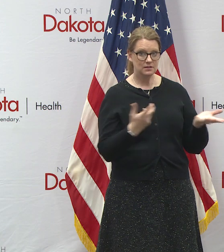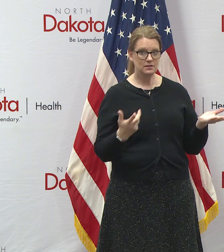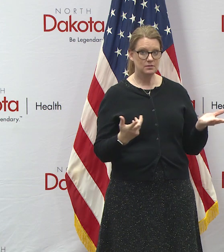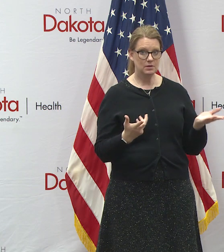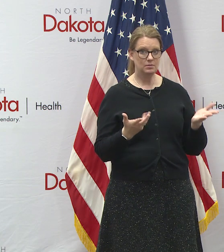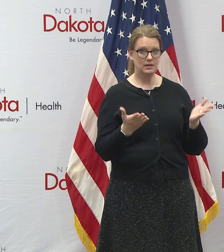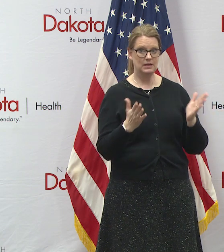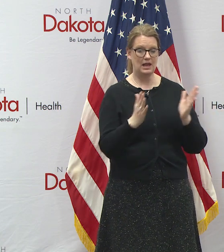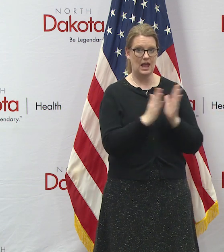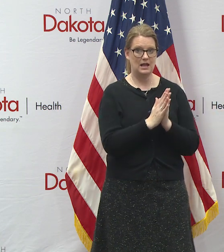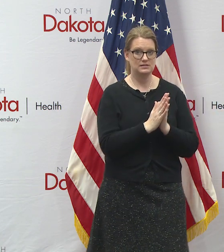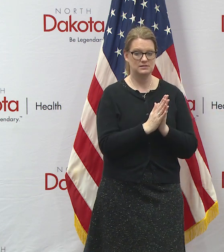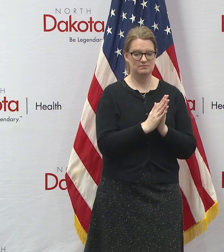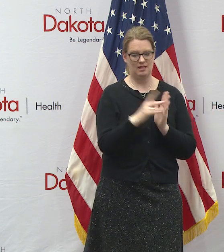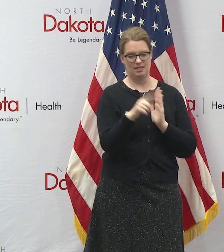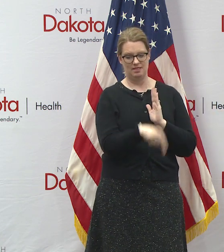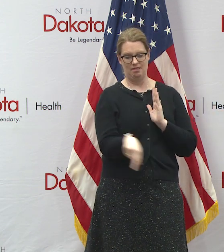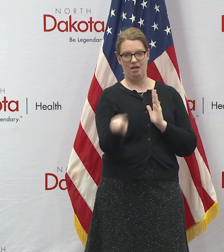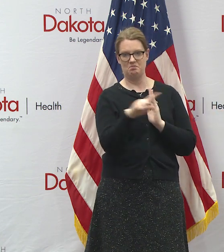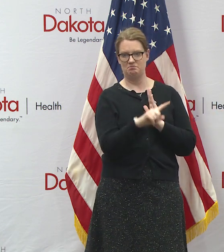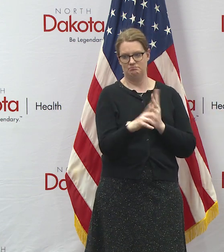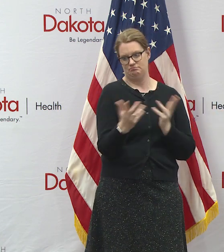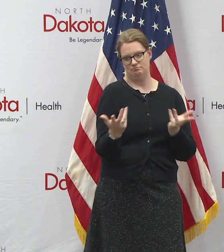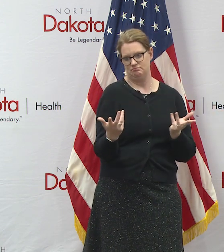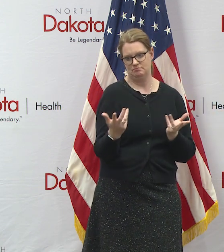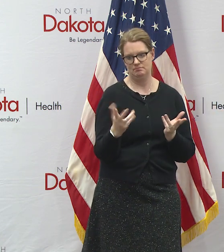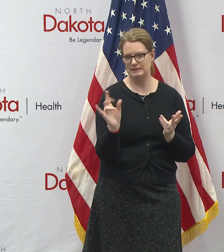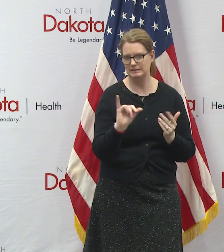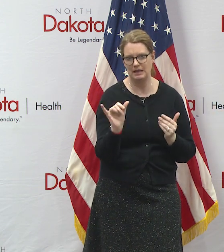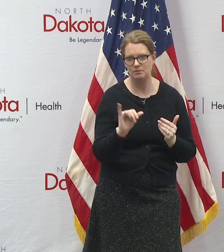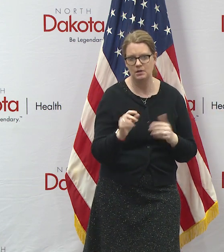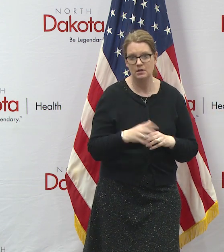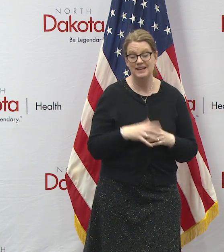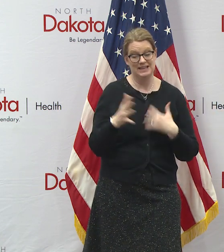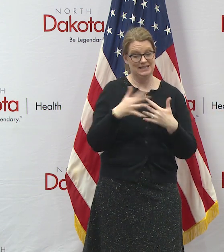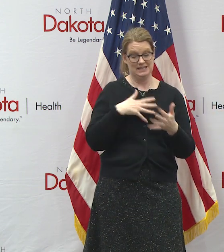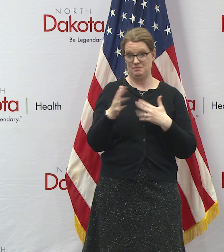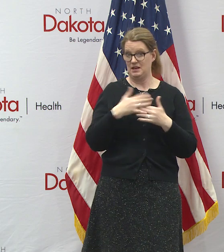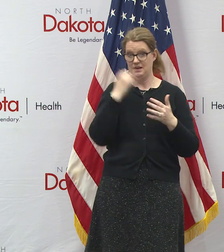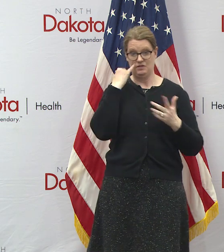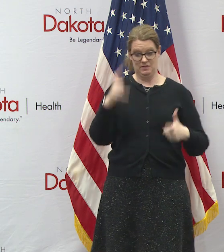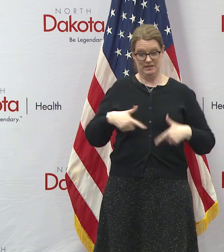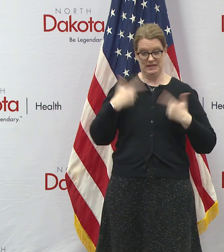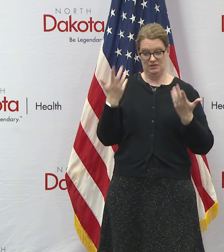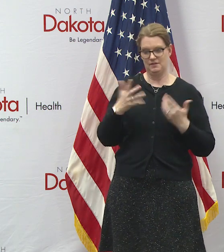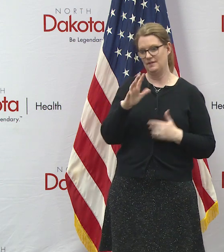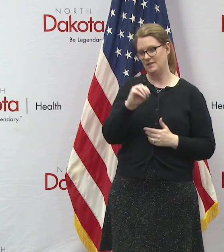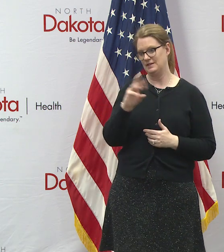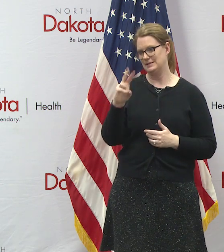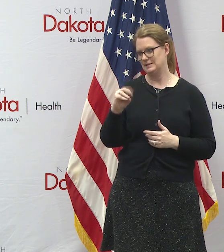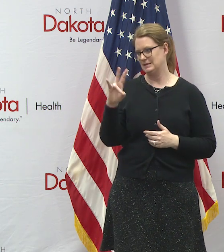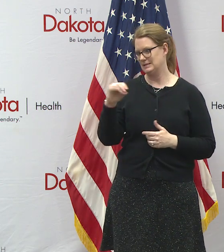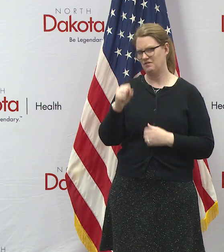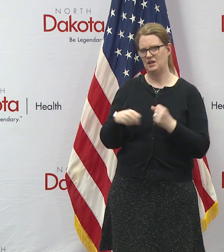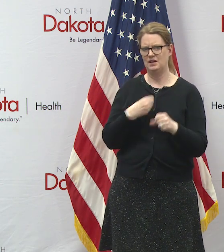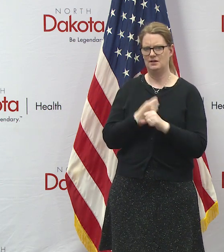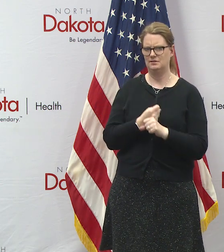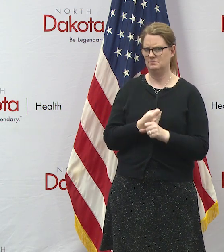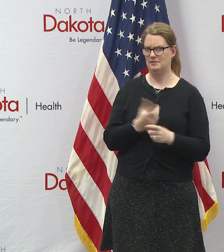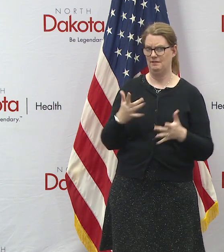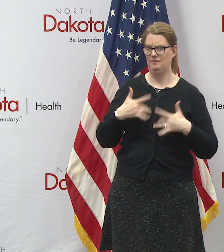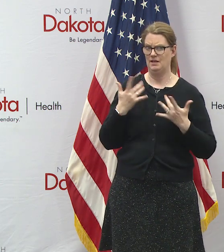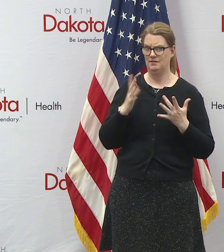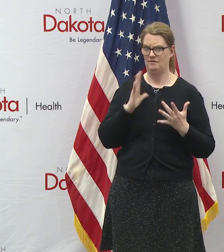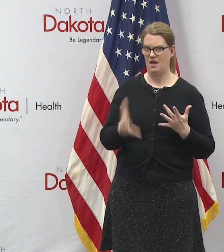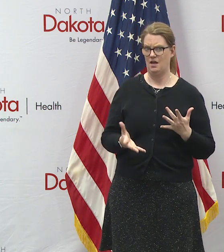to you know the same appropriate thing if you've got uh it doesn't matter if you've been a resident of north dakota for 50 60 70 years and you feel